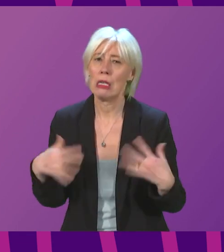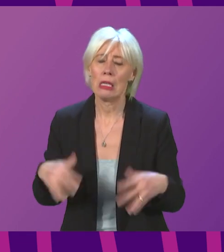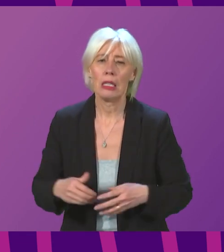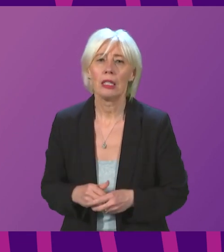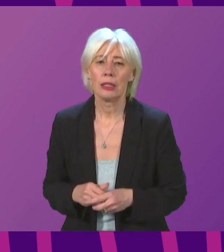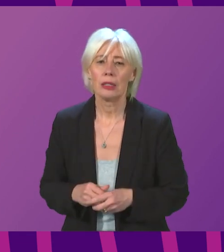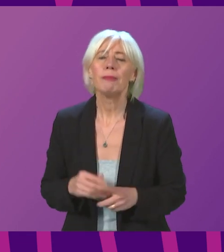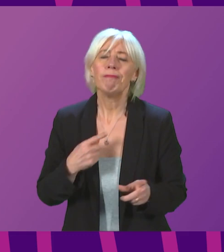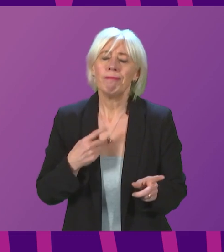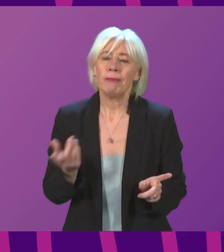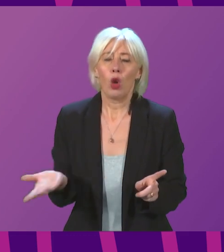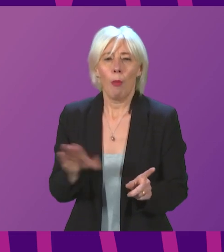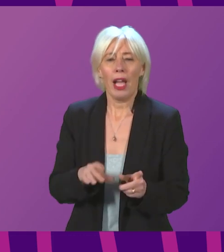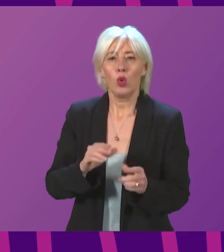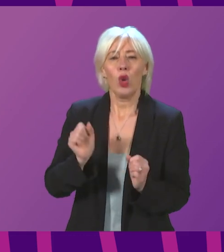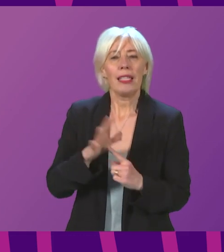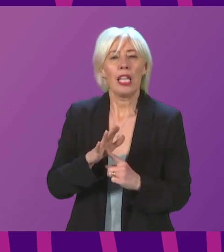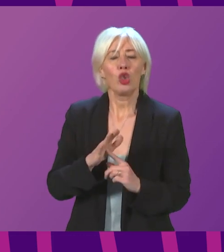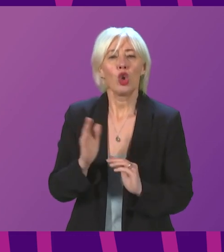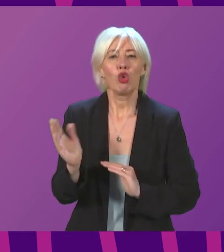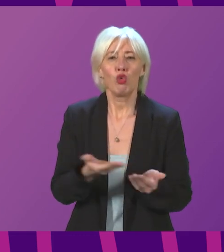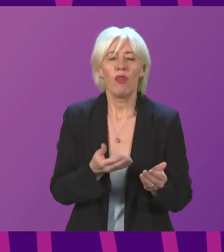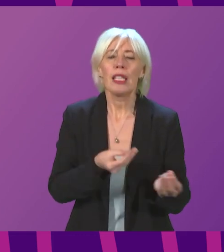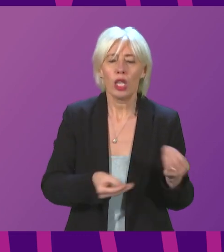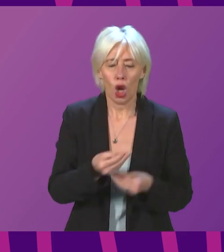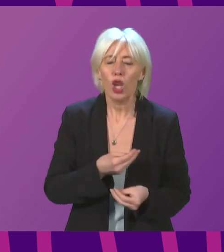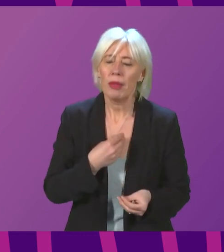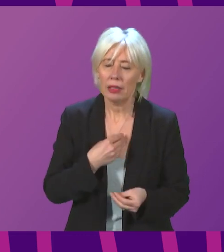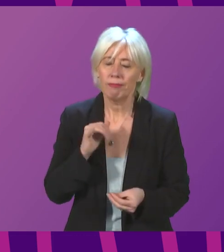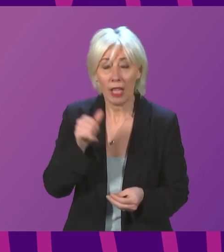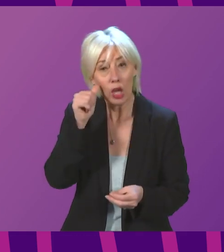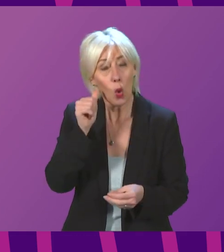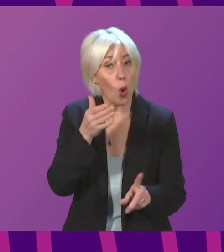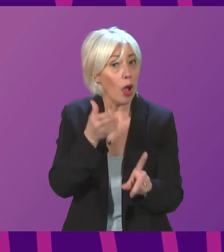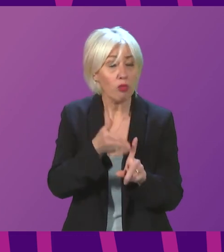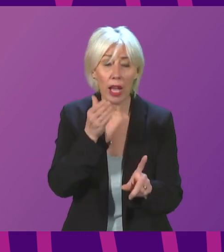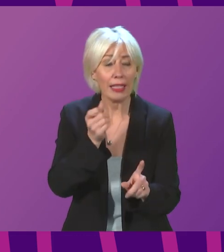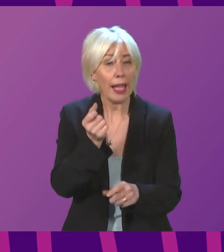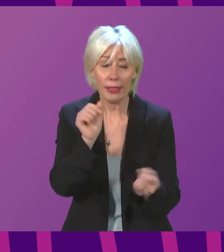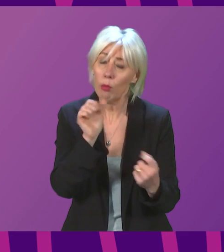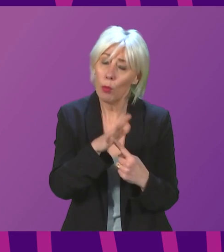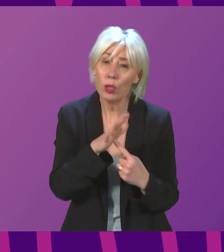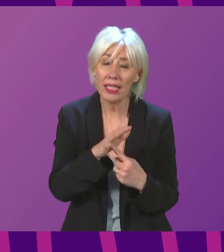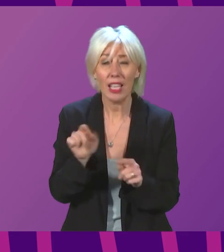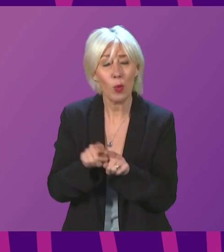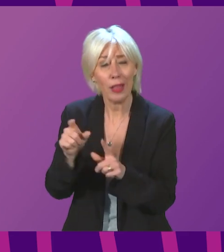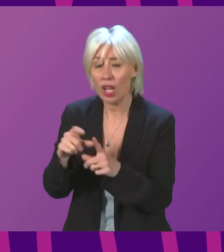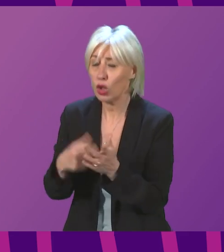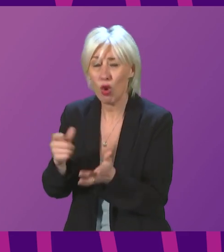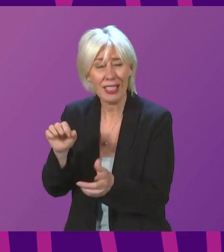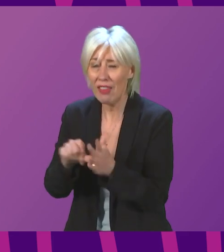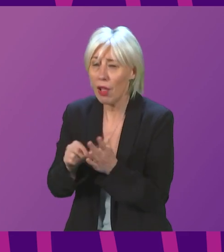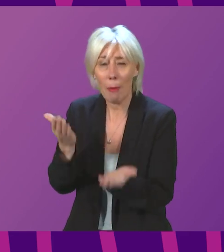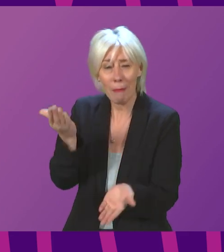So, I'll come back to the point about essential services and the economy. I I recognise the importance of this. I would ask Douglas Ross to recognise that it is a difficult